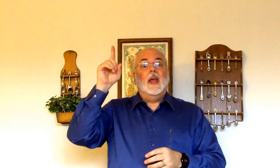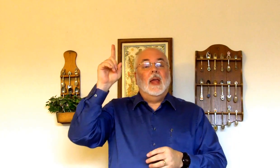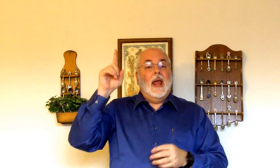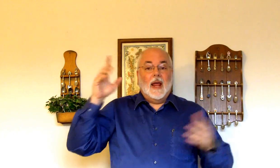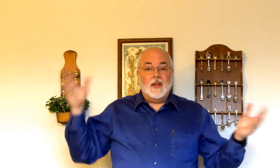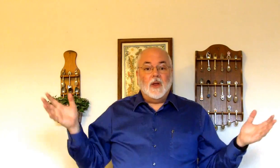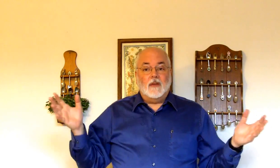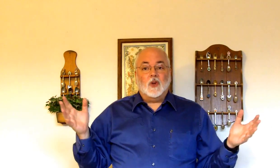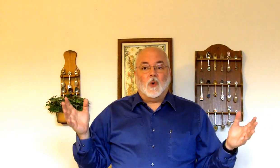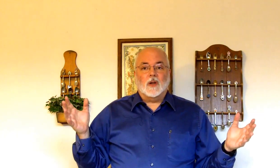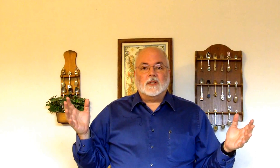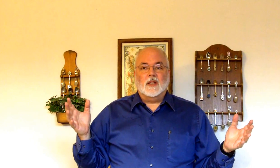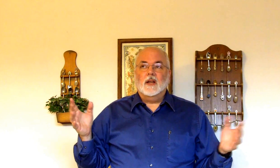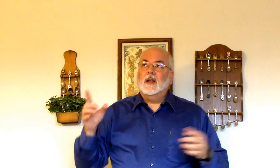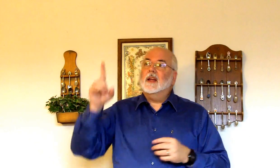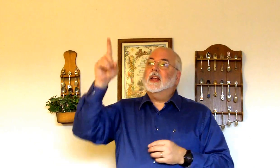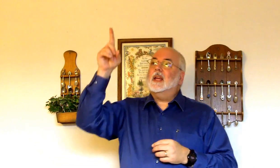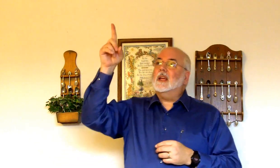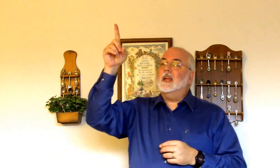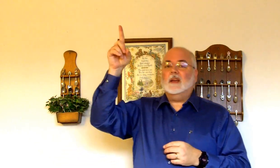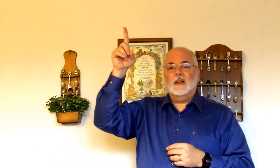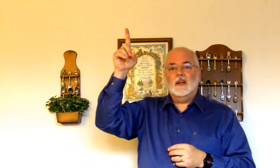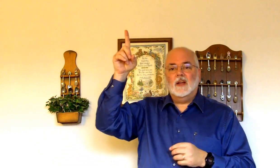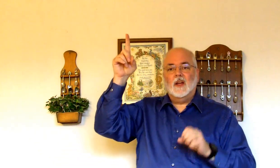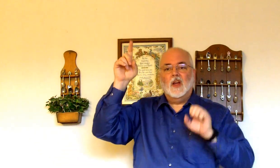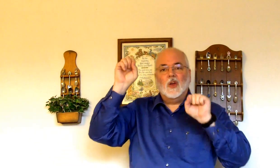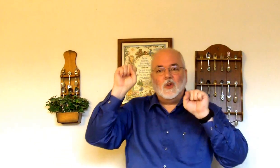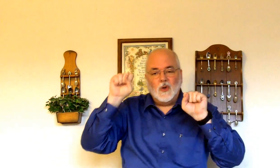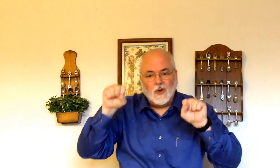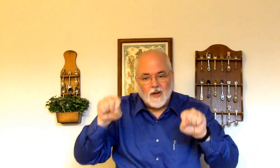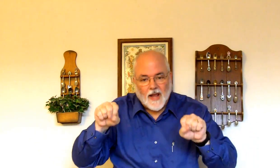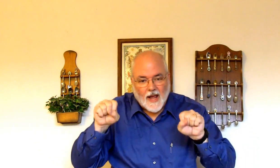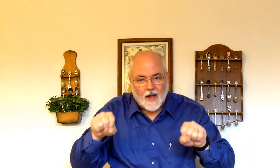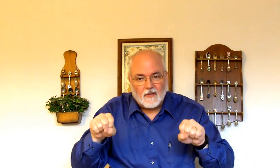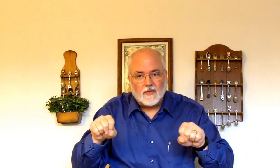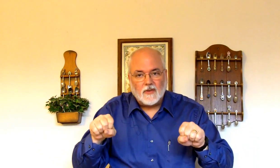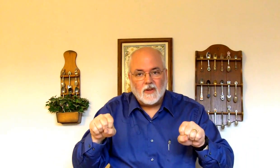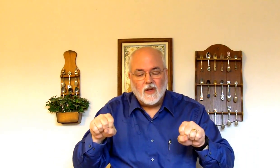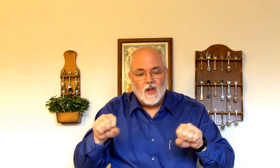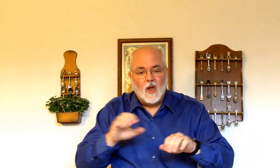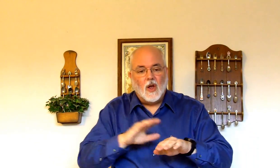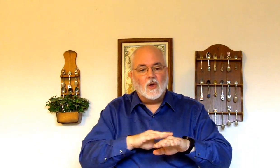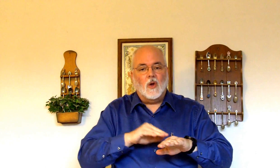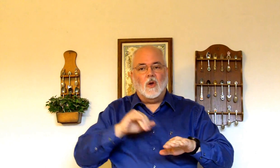And then you have the chorus. He. Could have. Called.